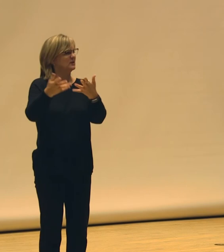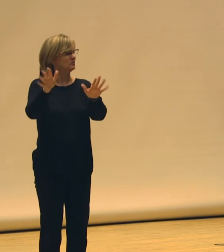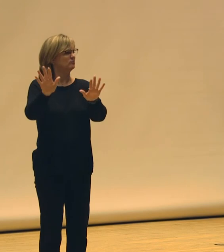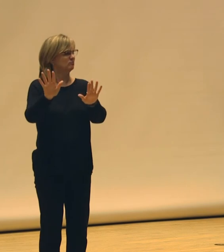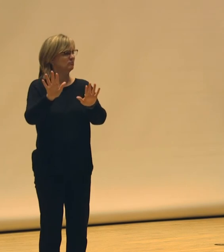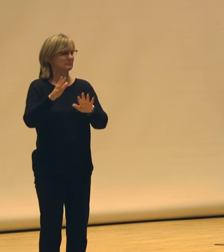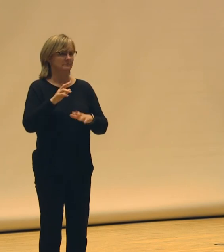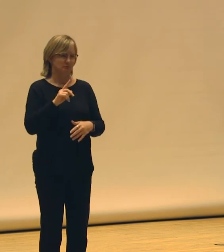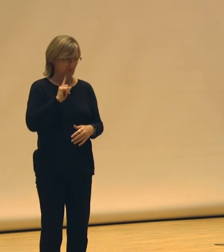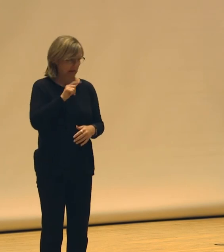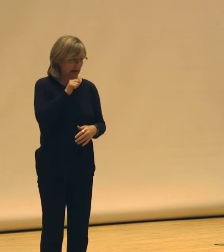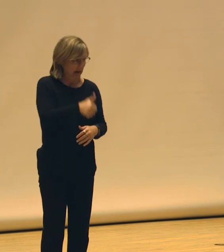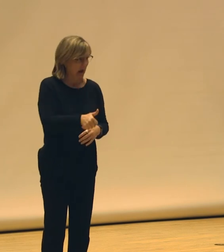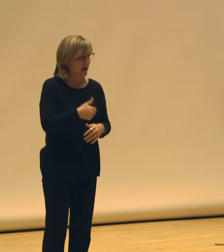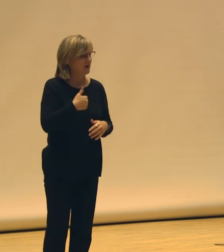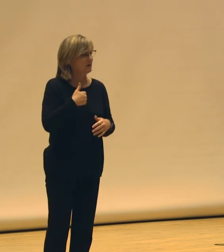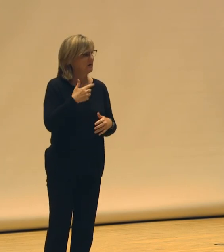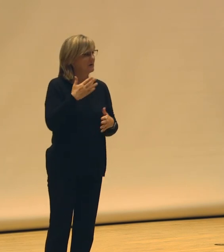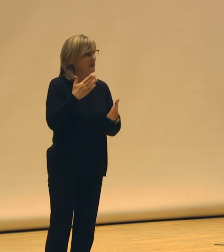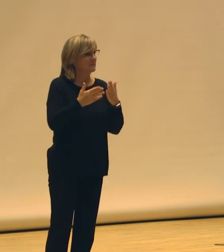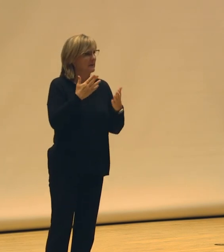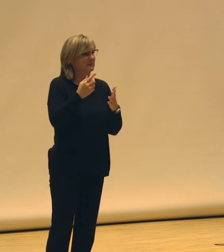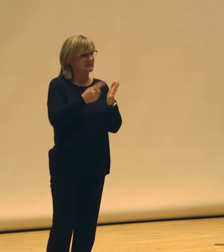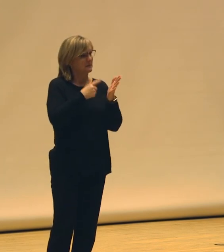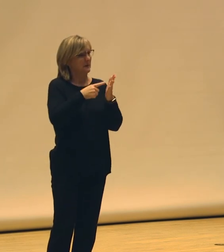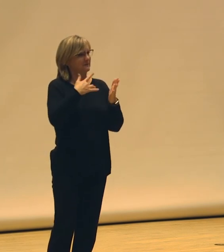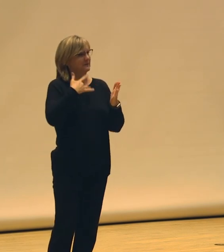like sometimes we find ourselves making the same piece for 10 years.